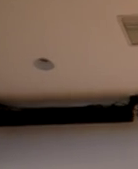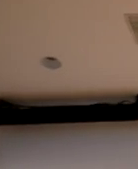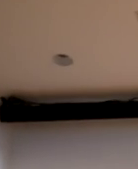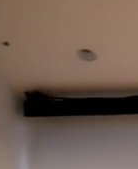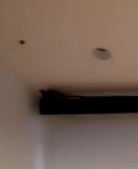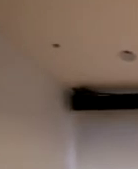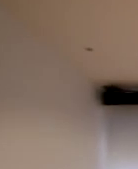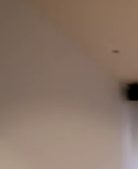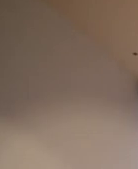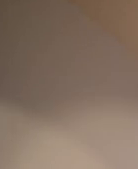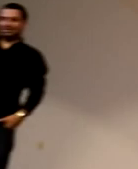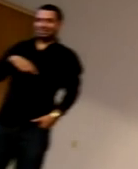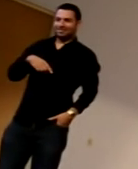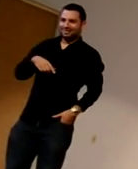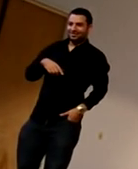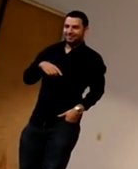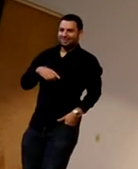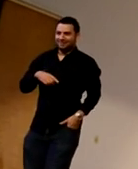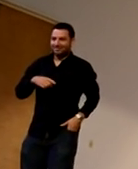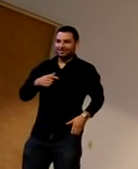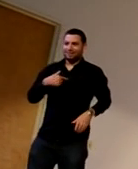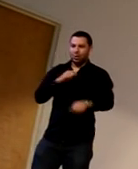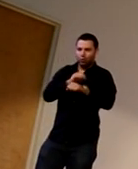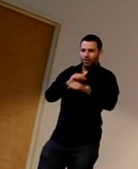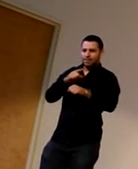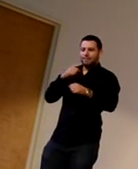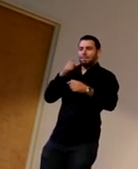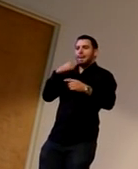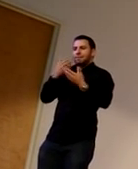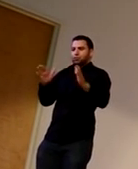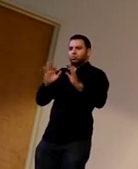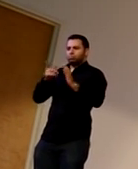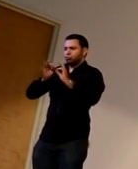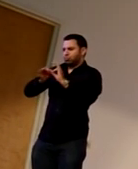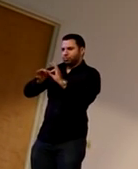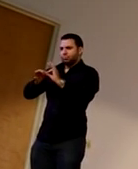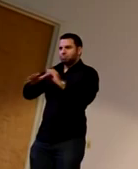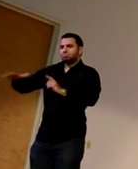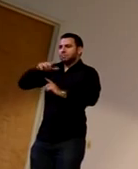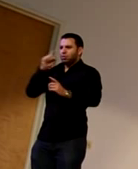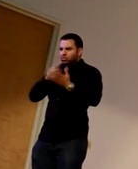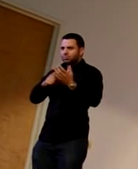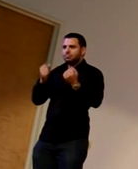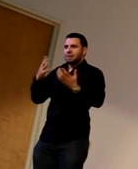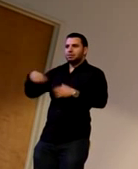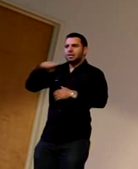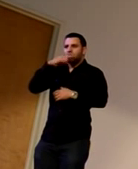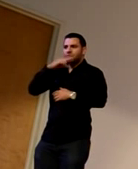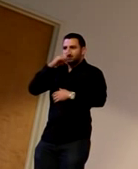okay now for the interpreters did you know